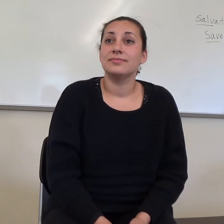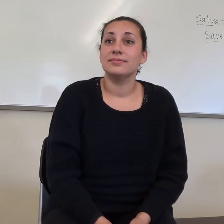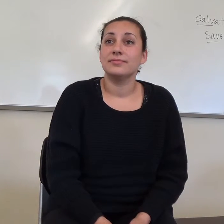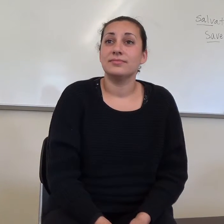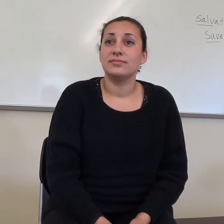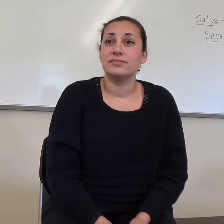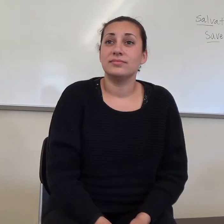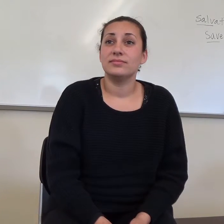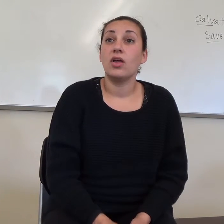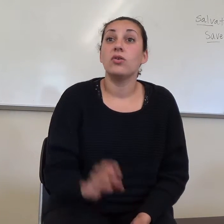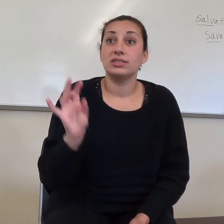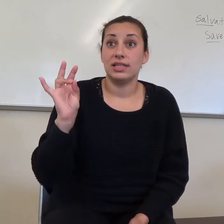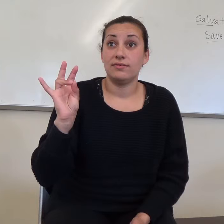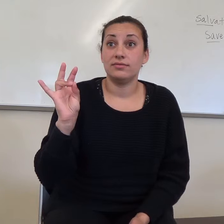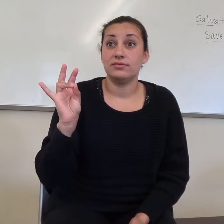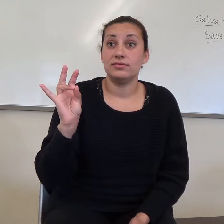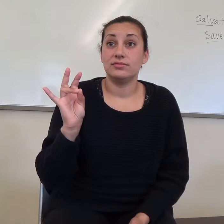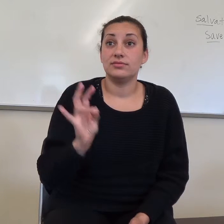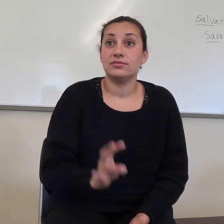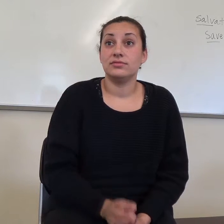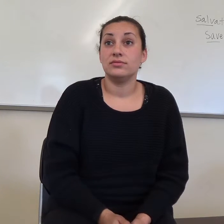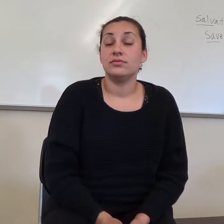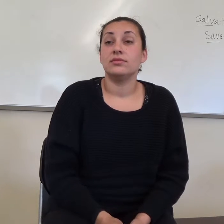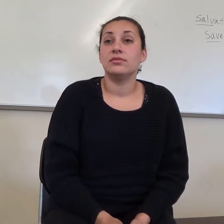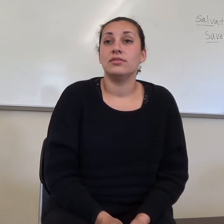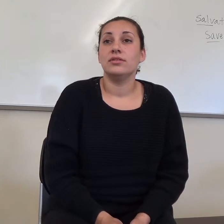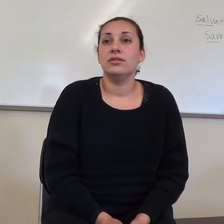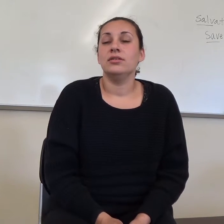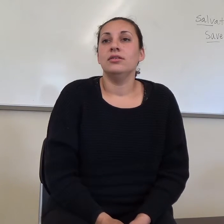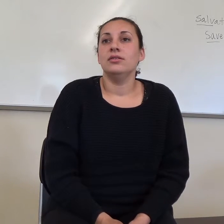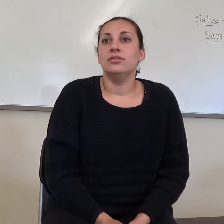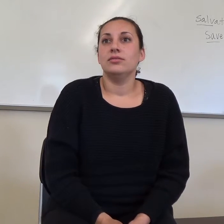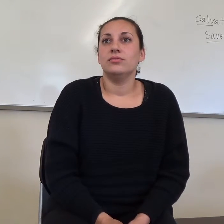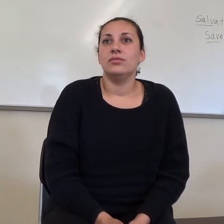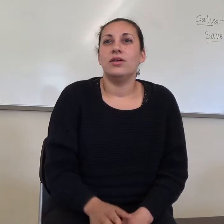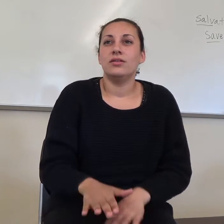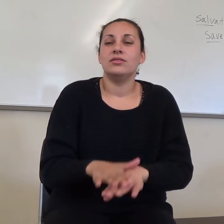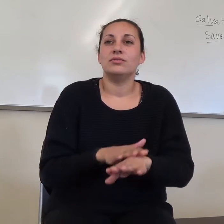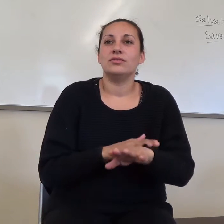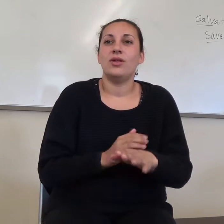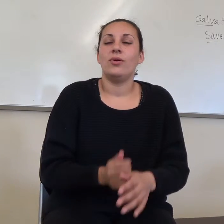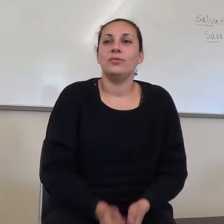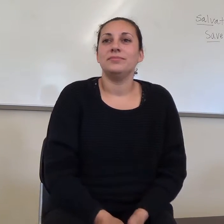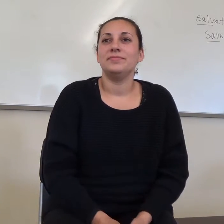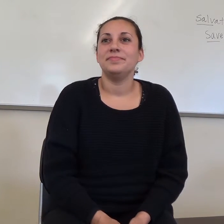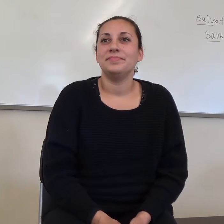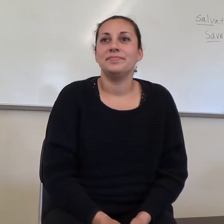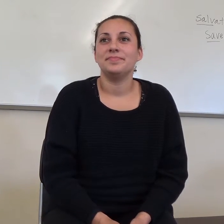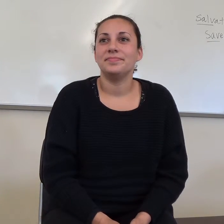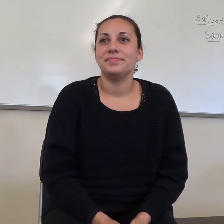Yeah, this is, again, these are getting, not necessarily so much longer, but they're getting complex. ones.